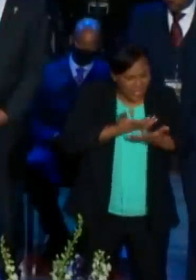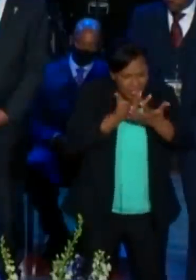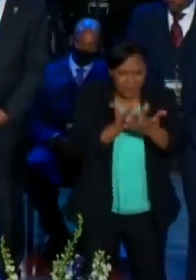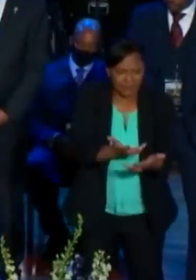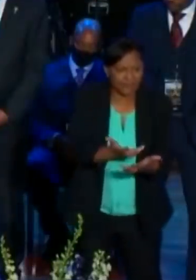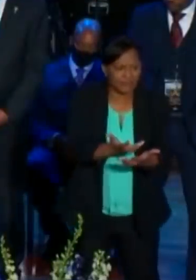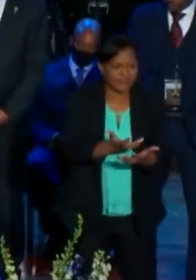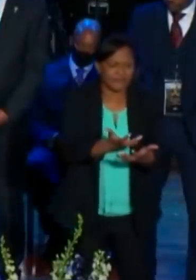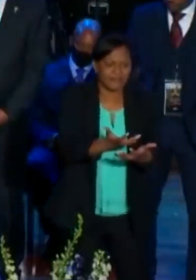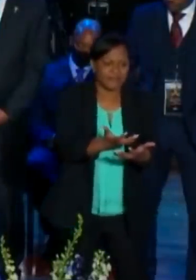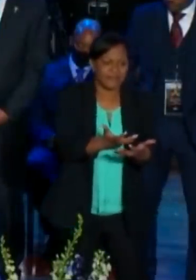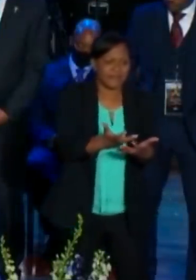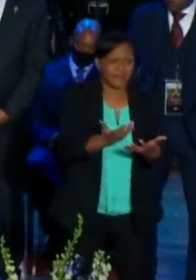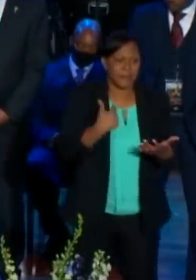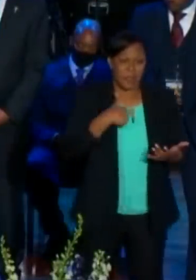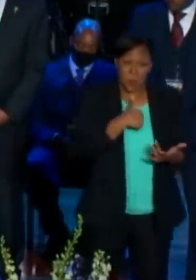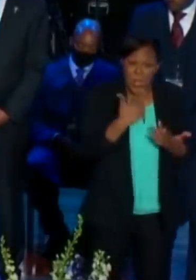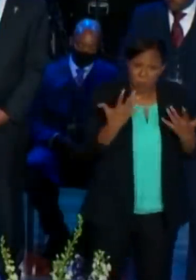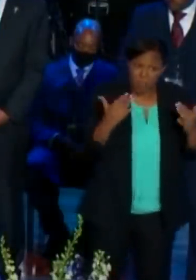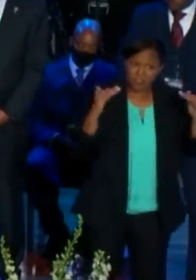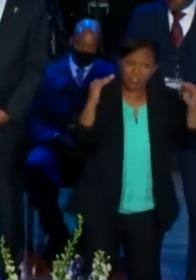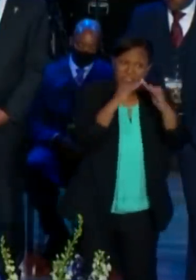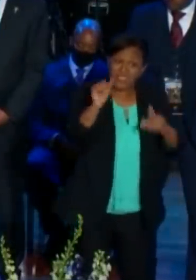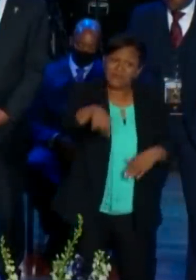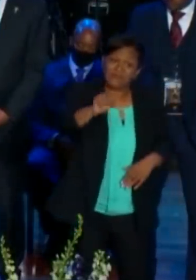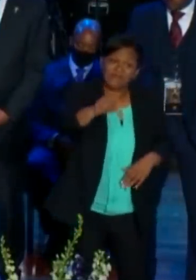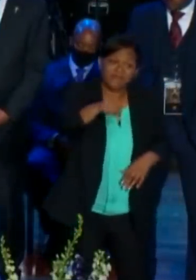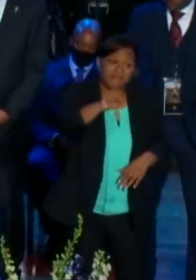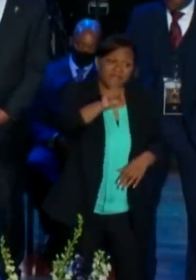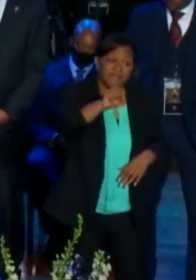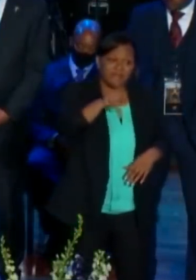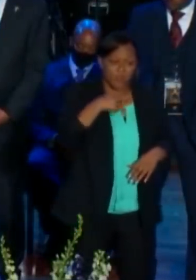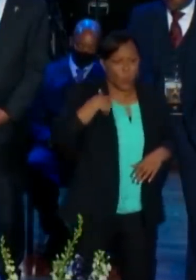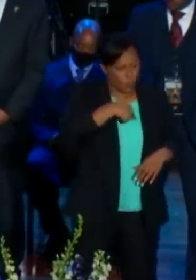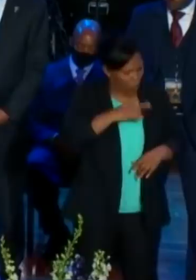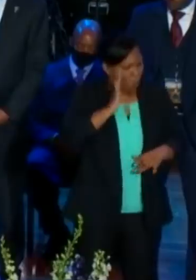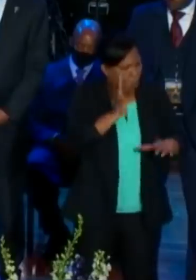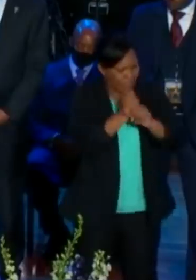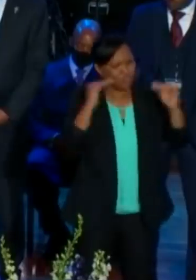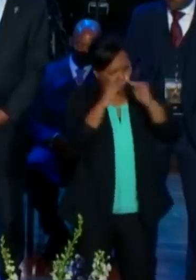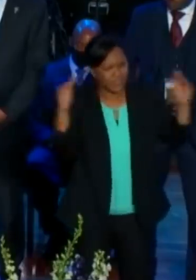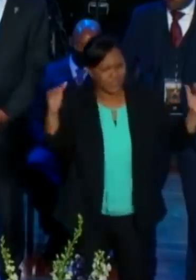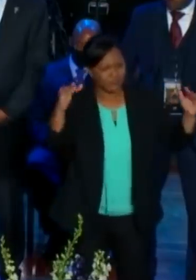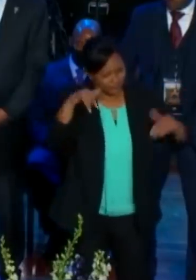want justice. We want justice for George. He's going to get it. He's going to get it.